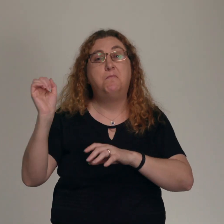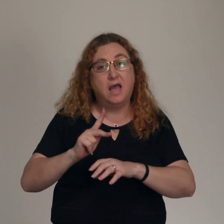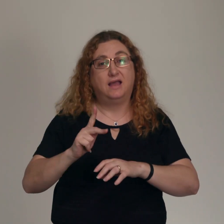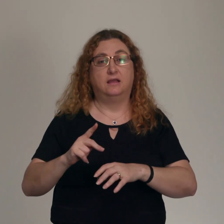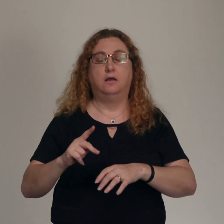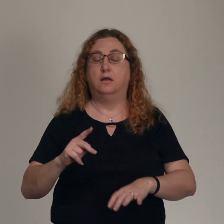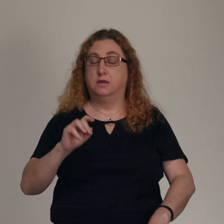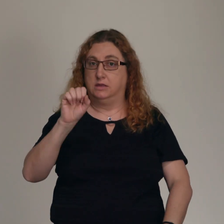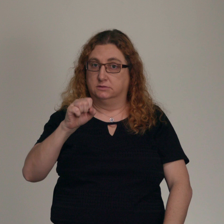Yes, it will hurt.